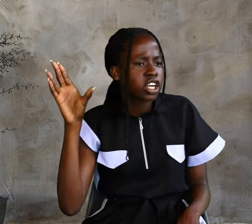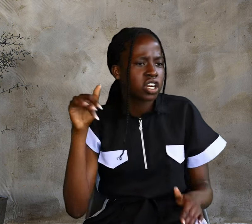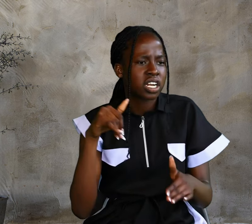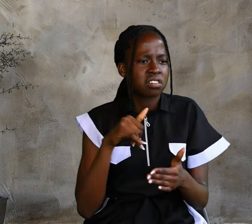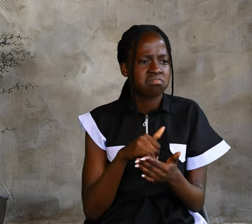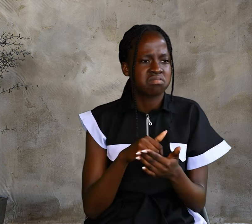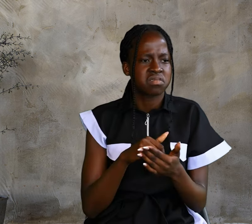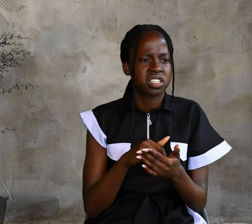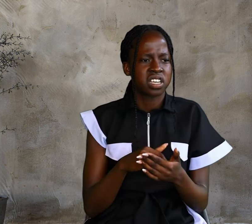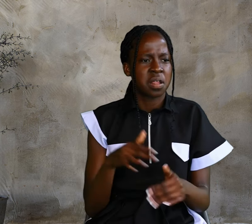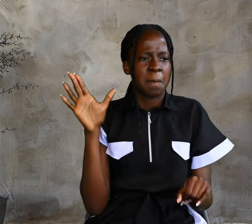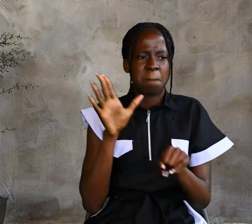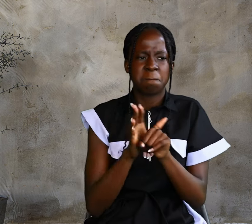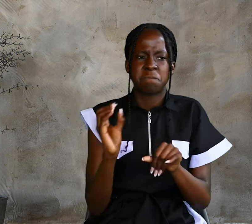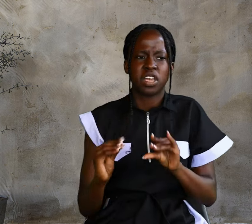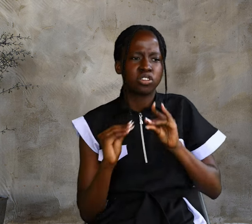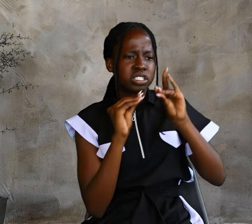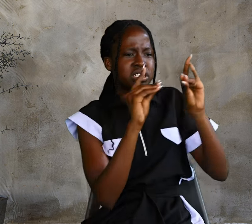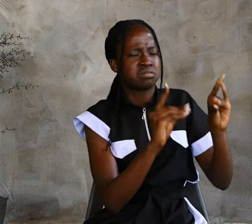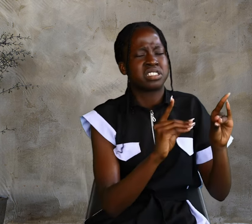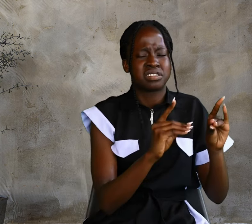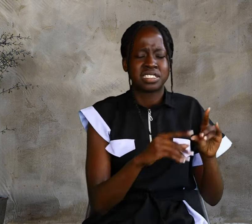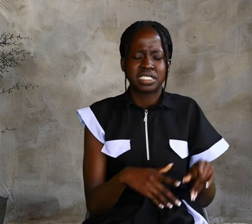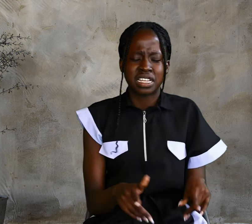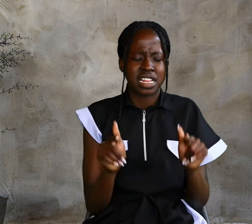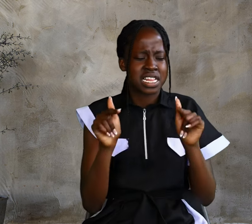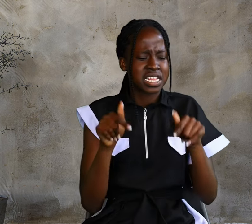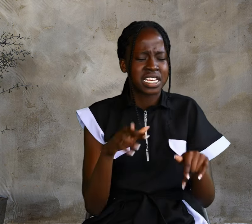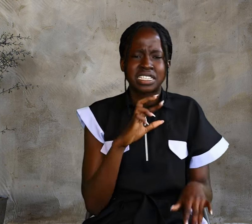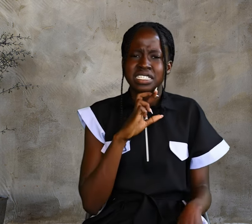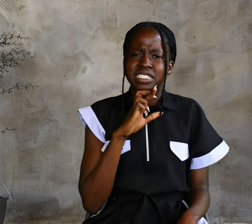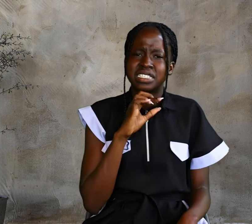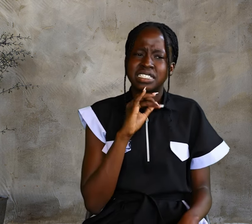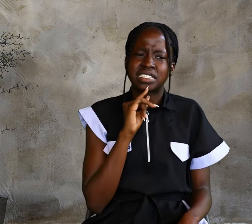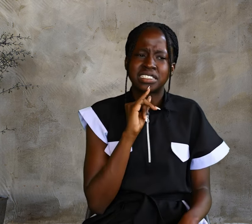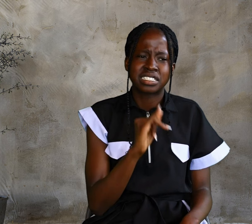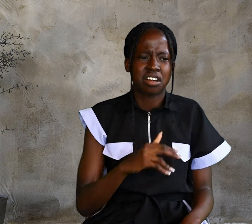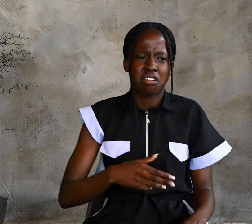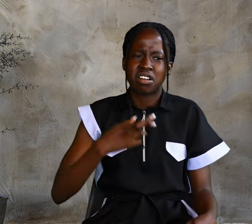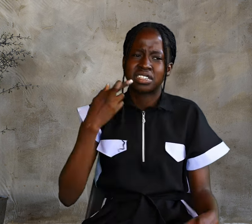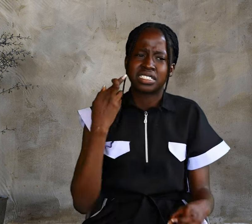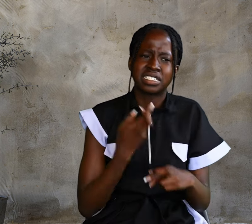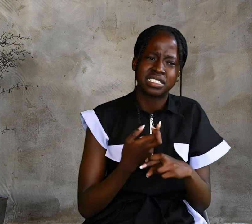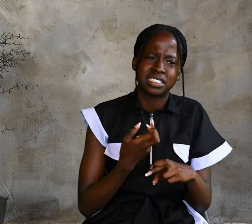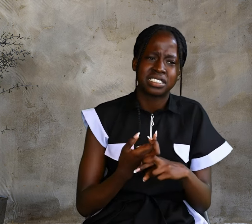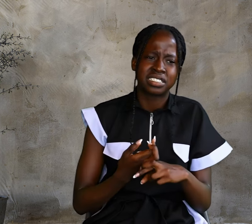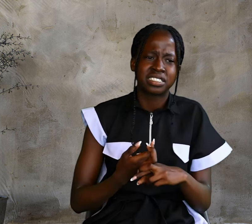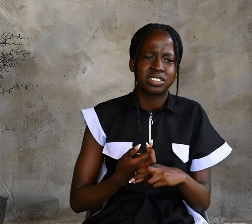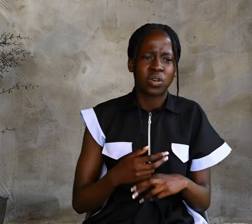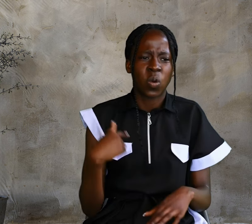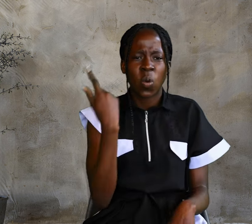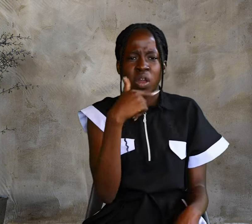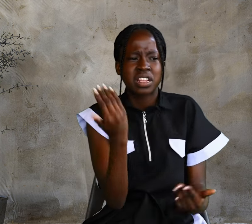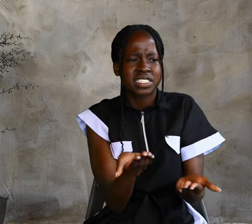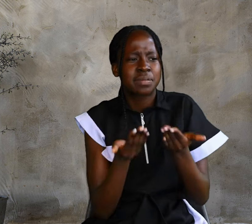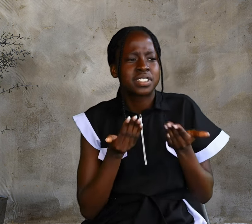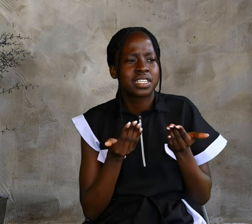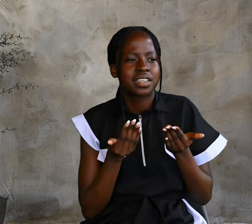On hearing it, many of His disciples said, This is a hard teaching. Who can accept it?